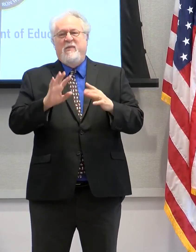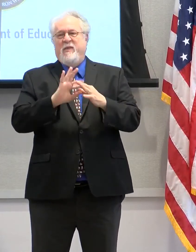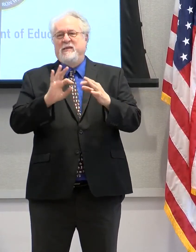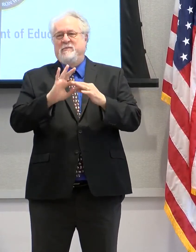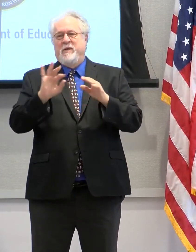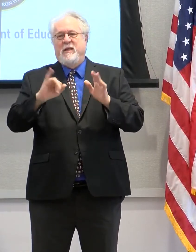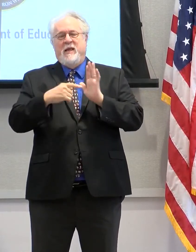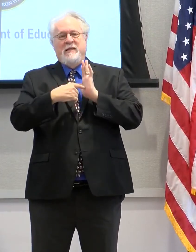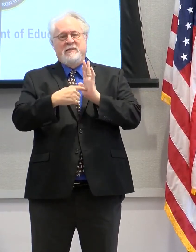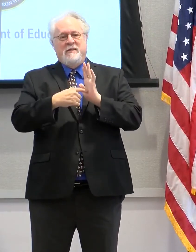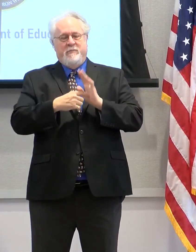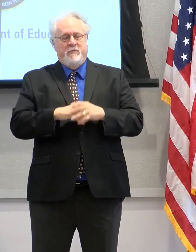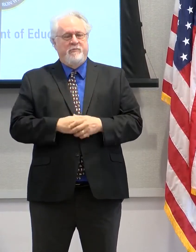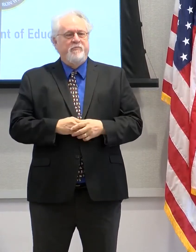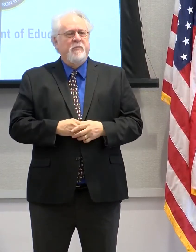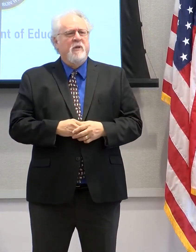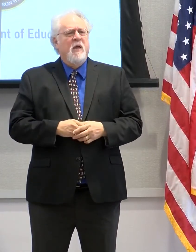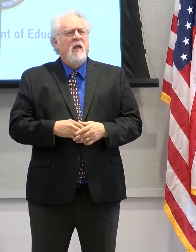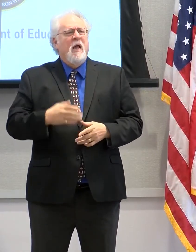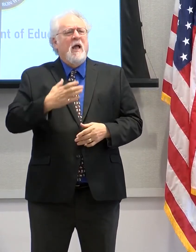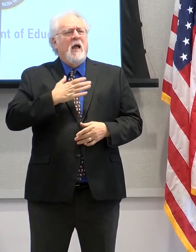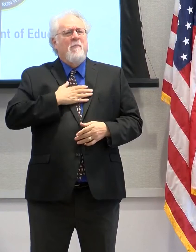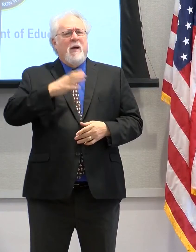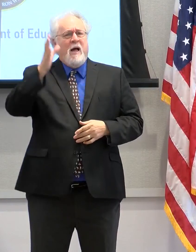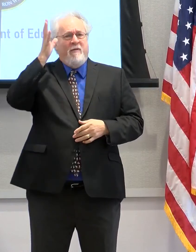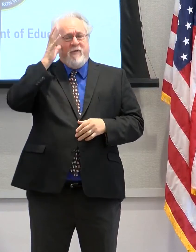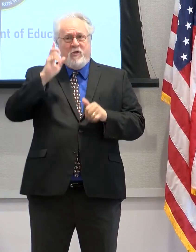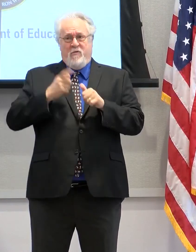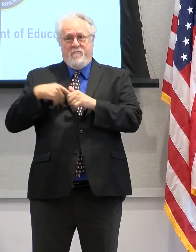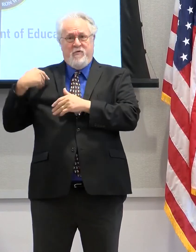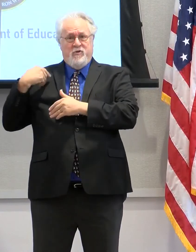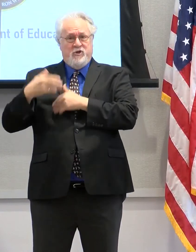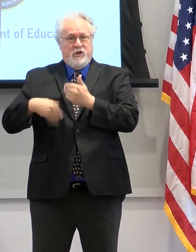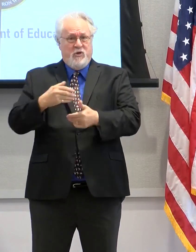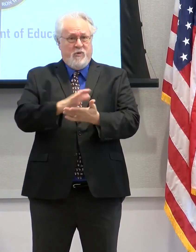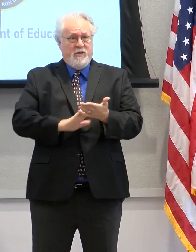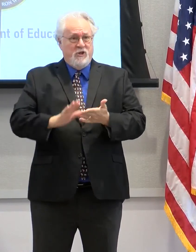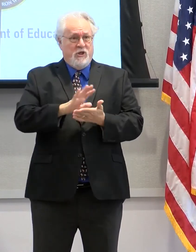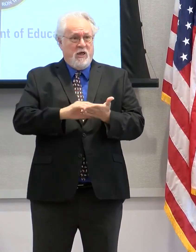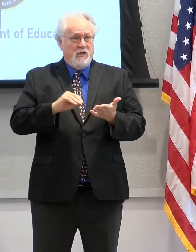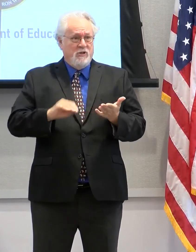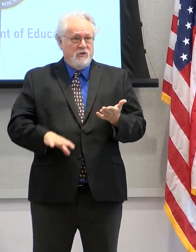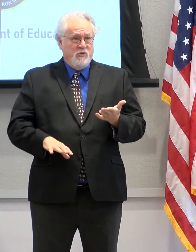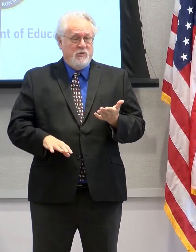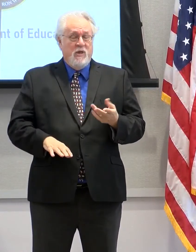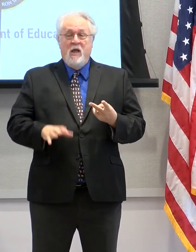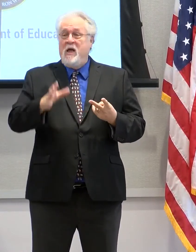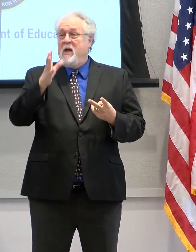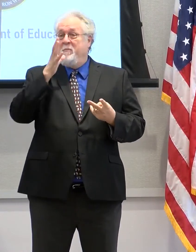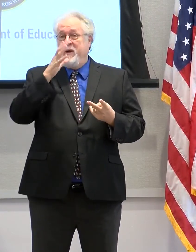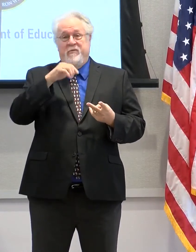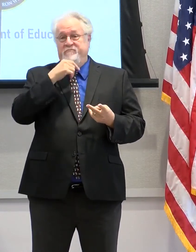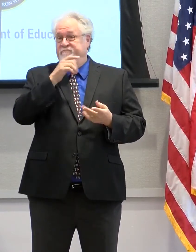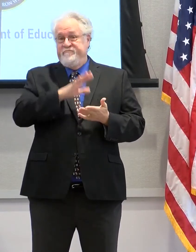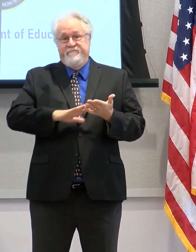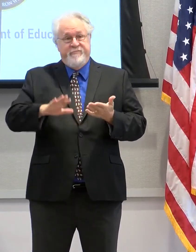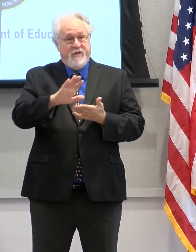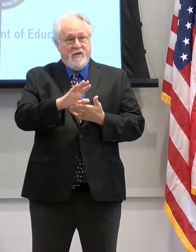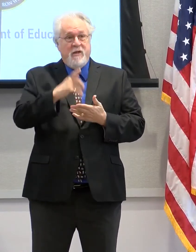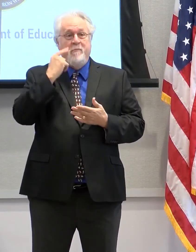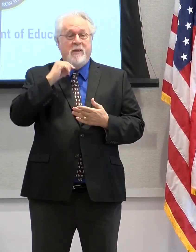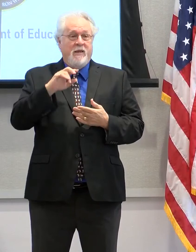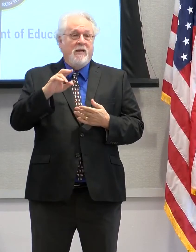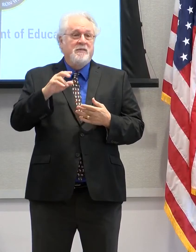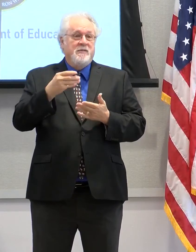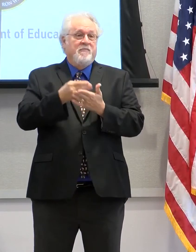symbolically. My father was a first-generation college student. My mother didn't get to go to college because of the